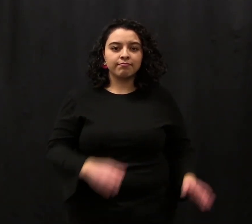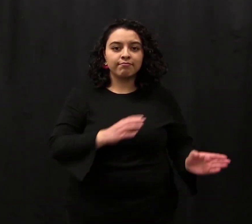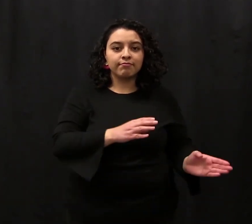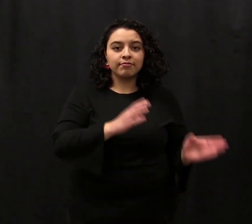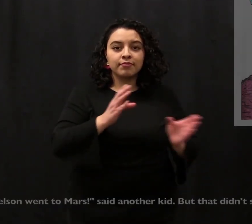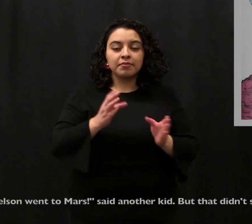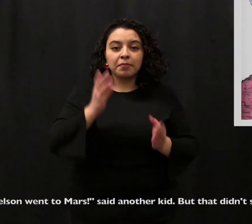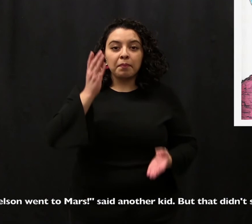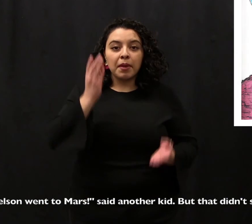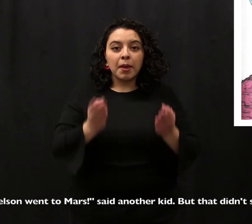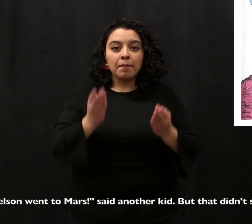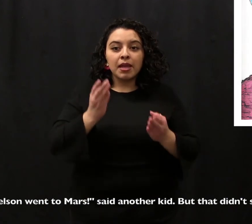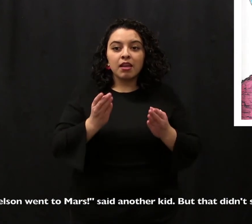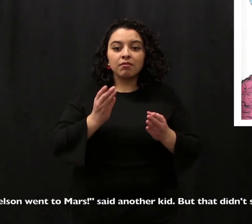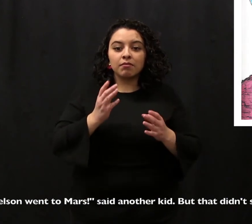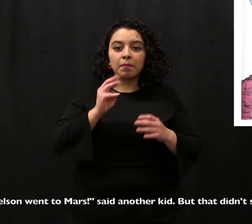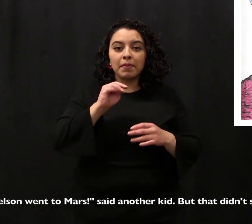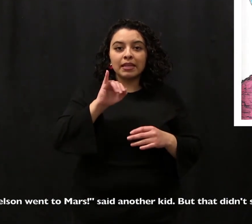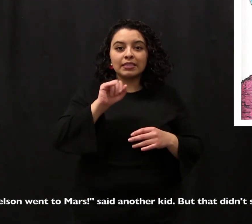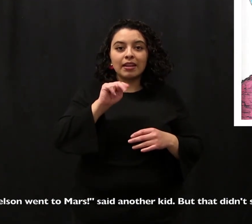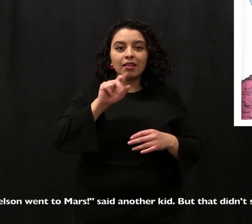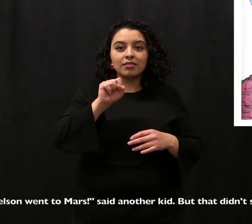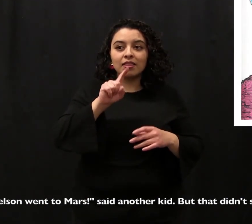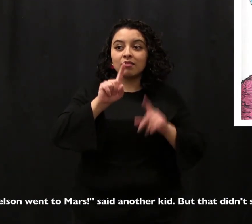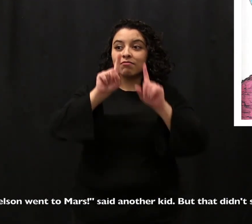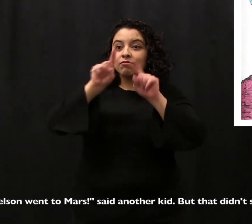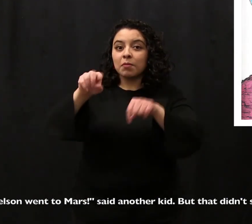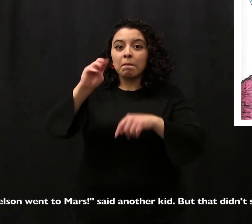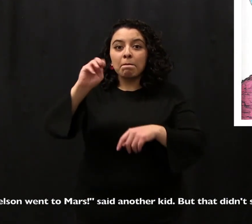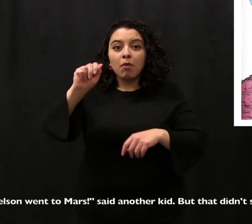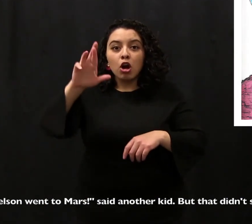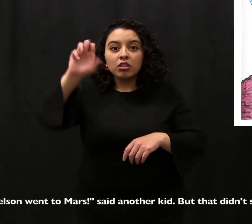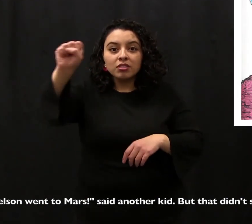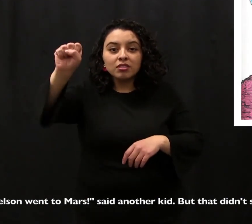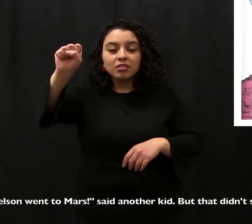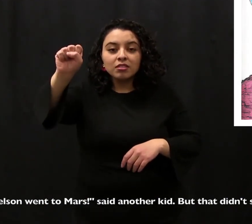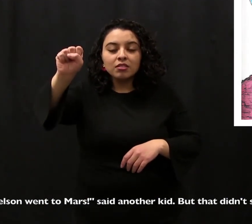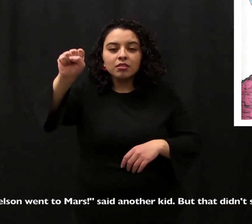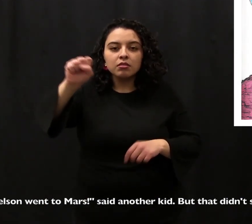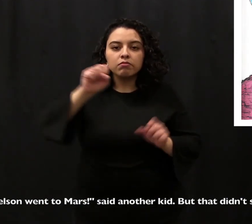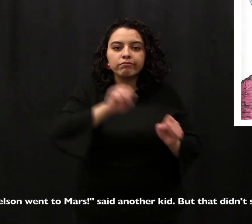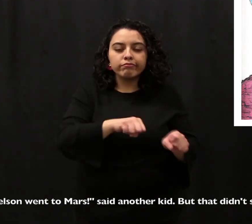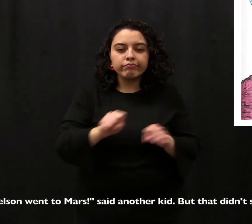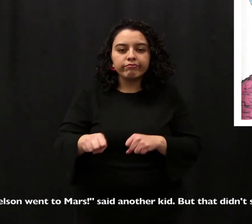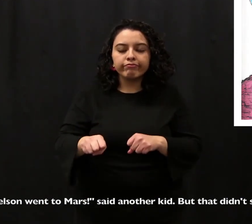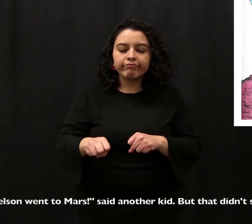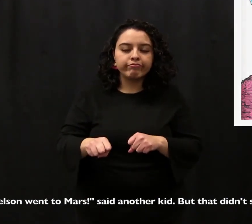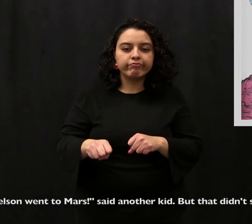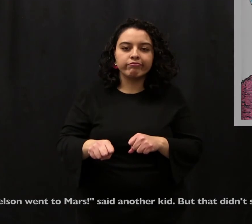Maybe Miss Nelson went to Mars, said another kid, but that didn't seem likely either.